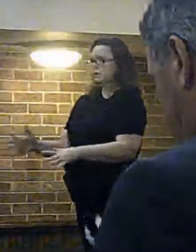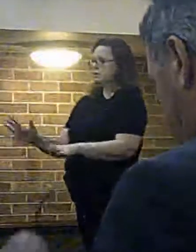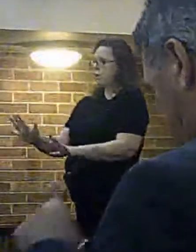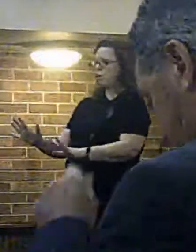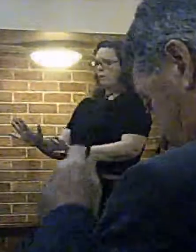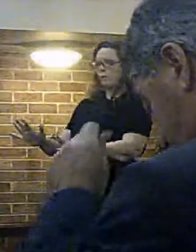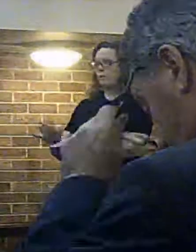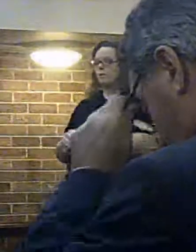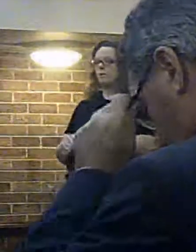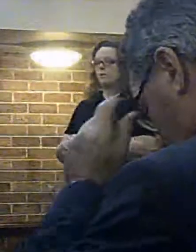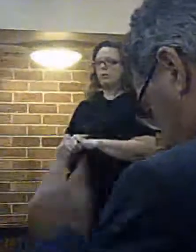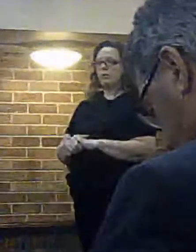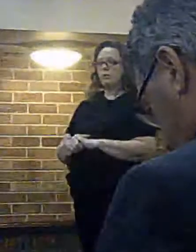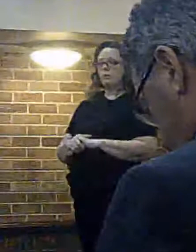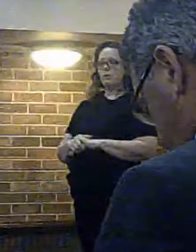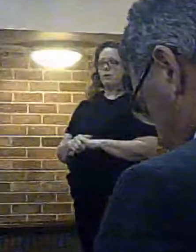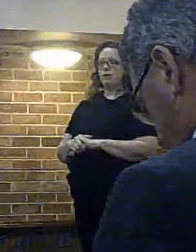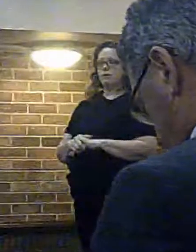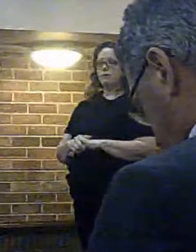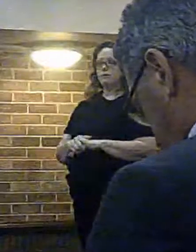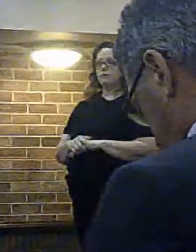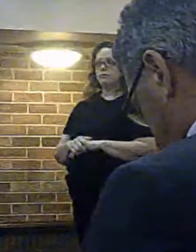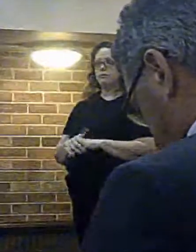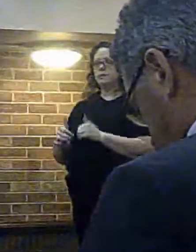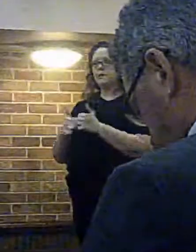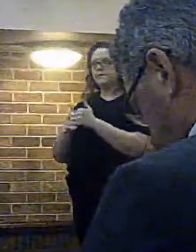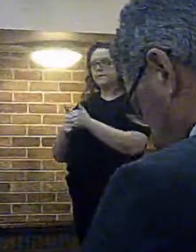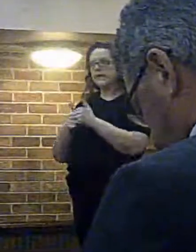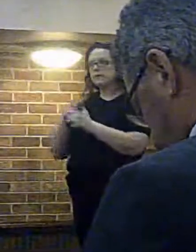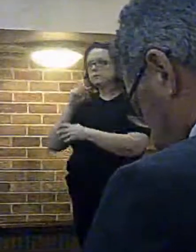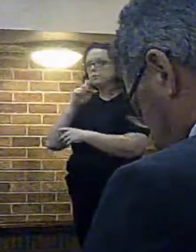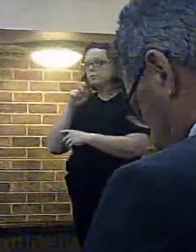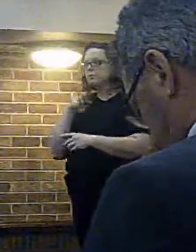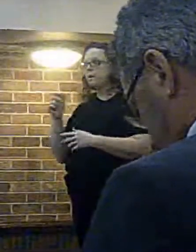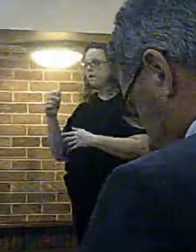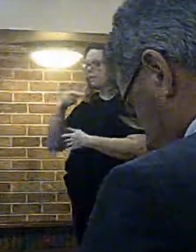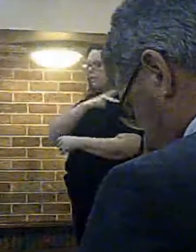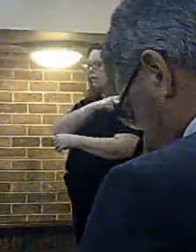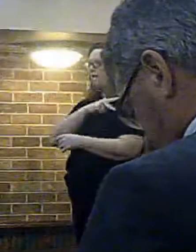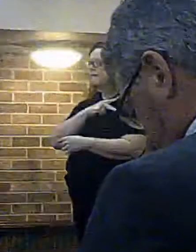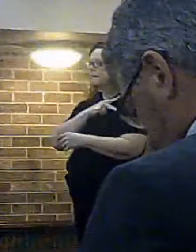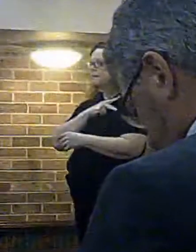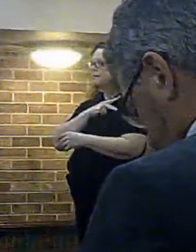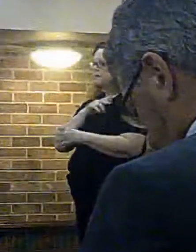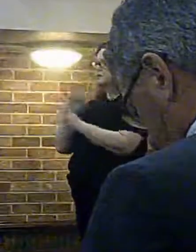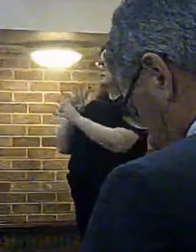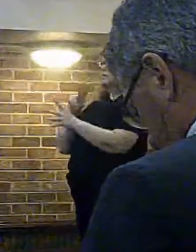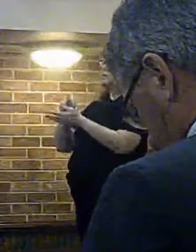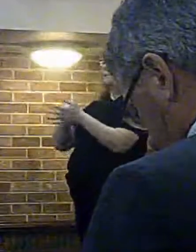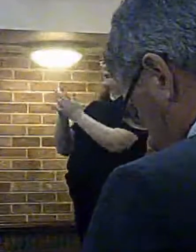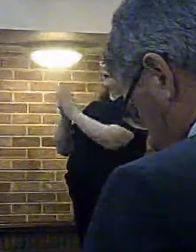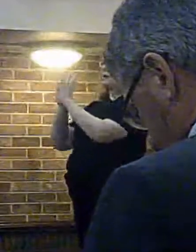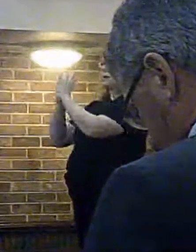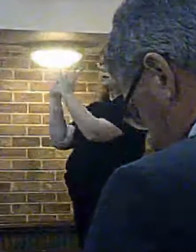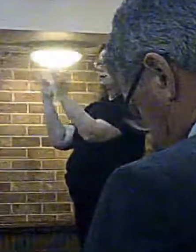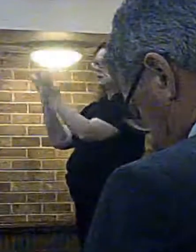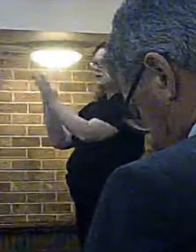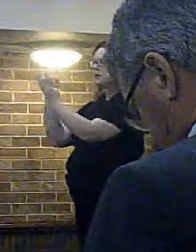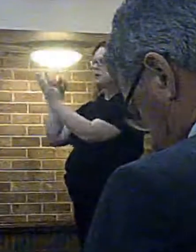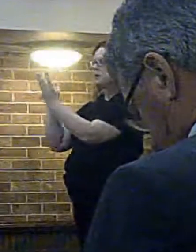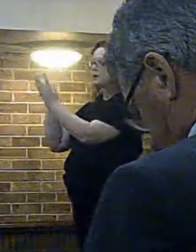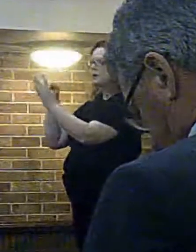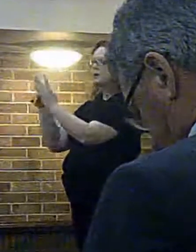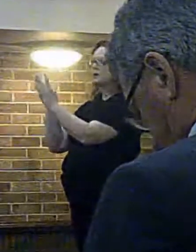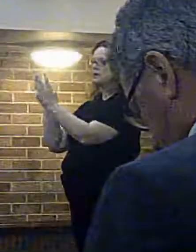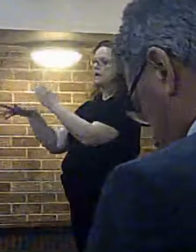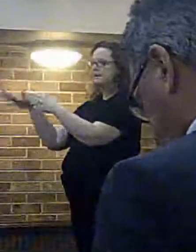the fact of the matter is the advice from winner officers within the planning department is that that